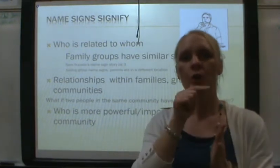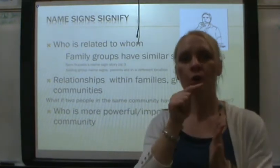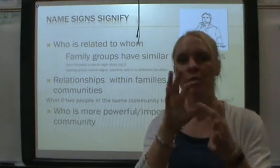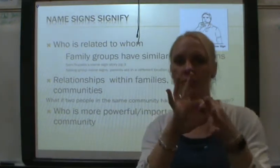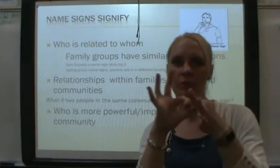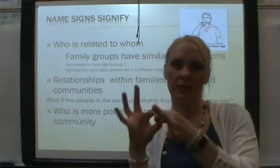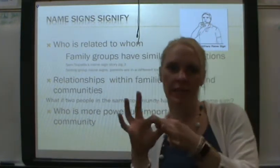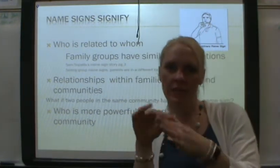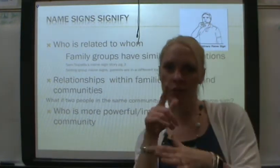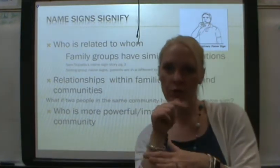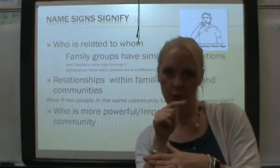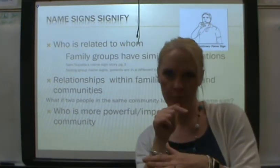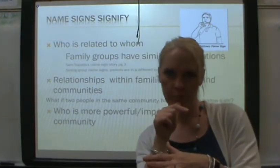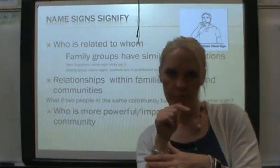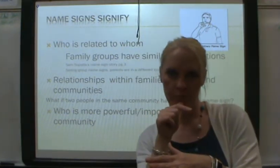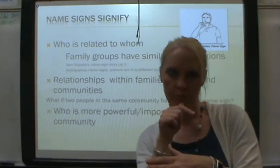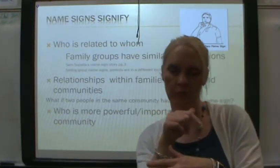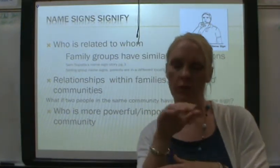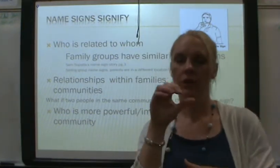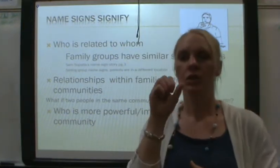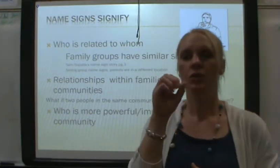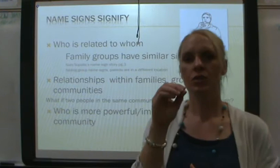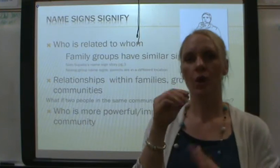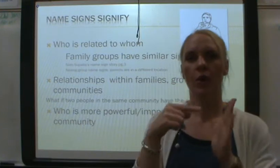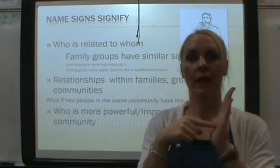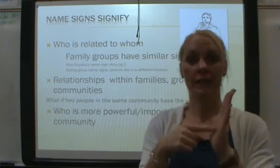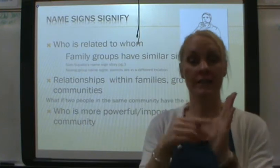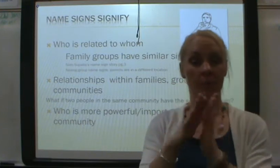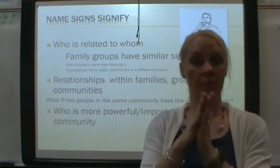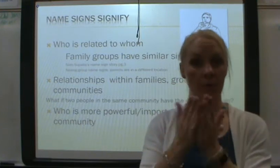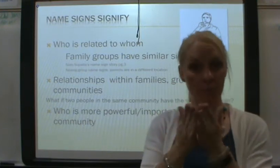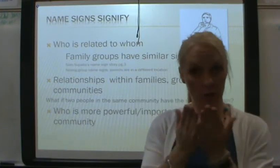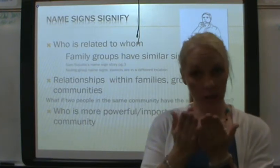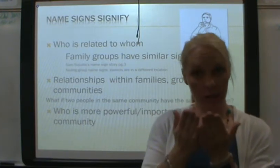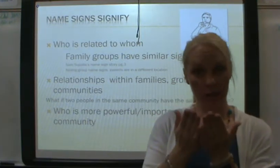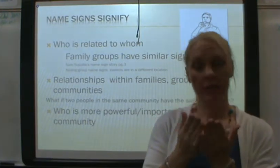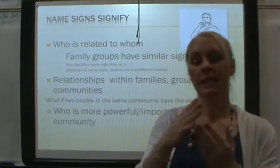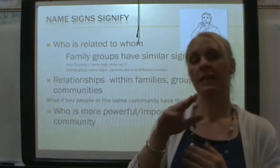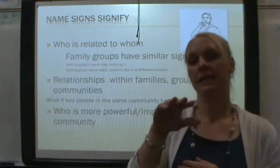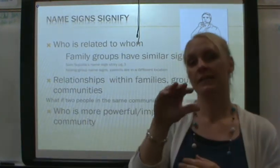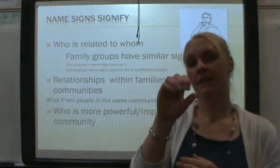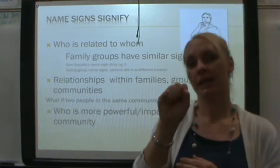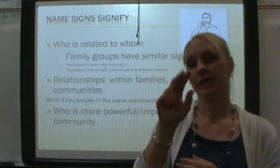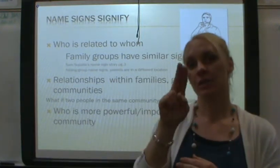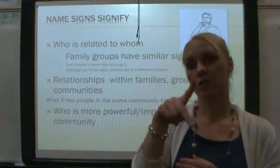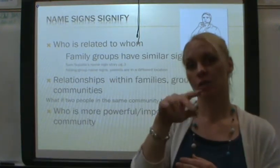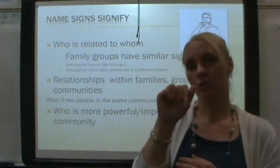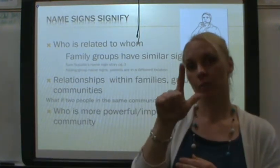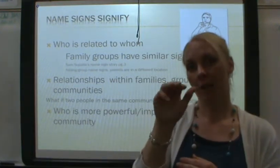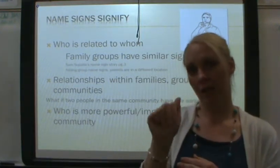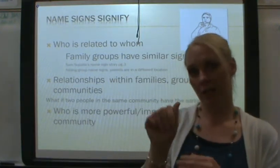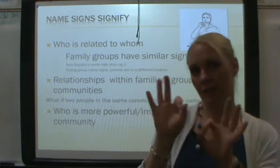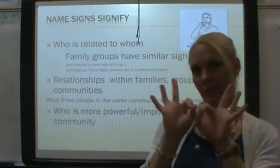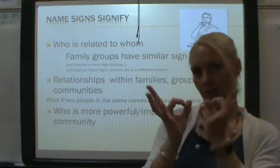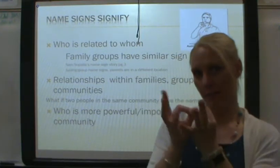who is related to whom. So, an example in our book is the Supala family.